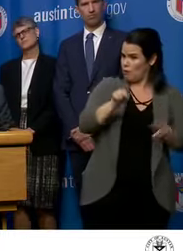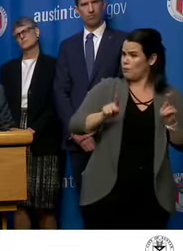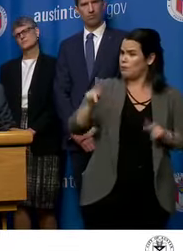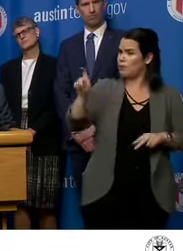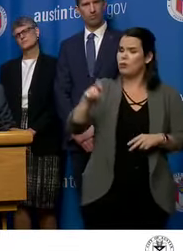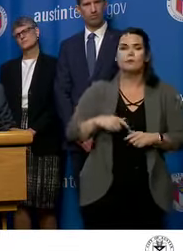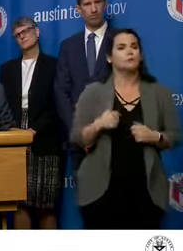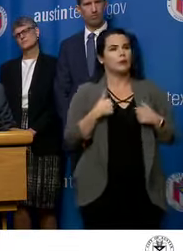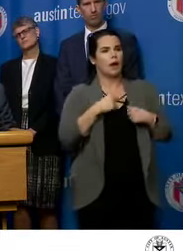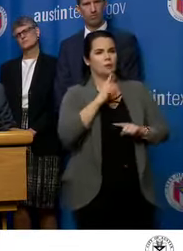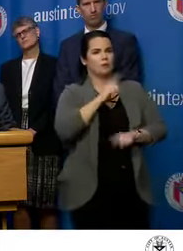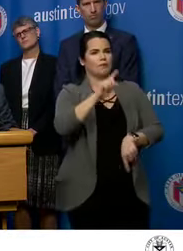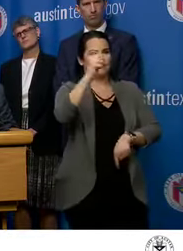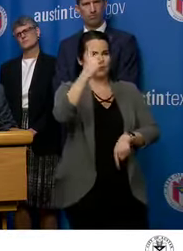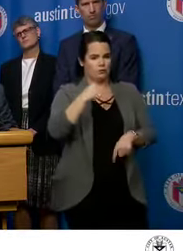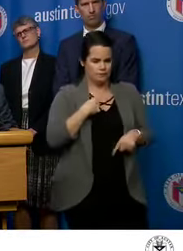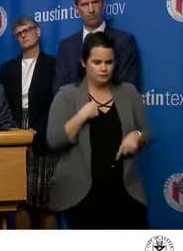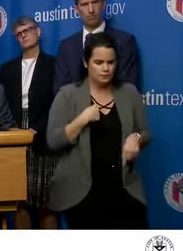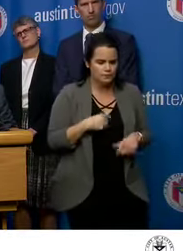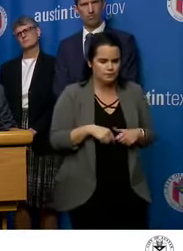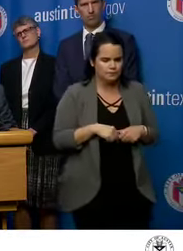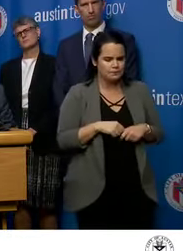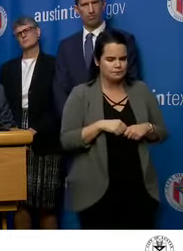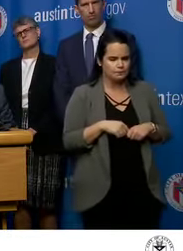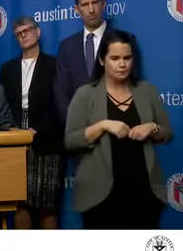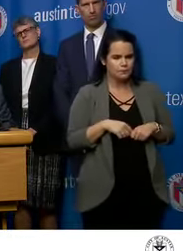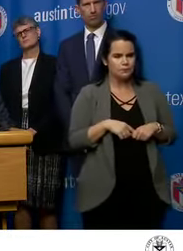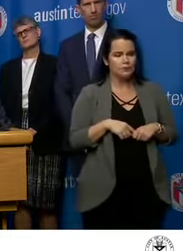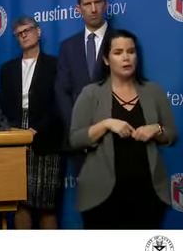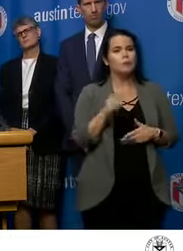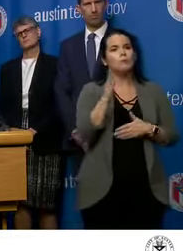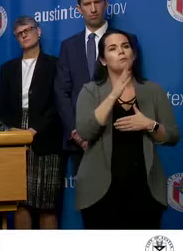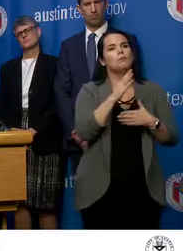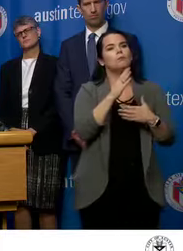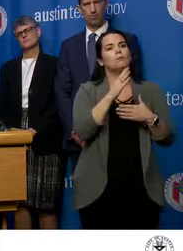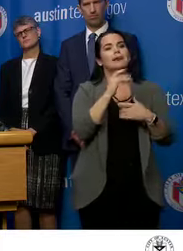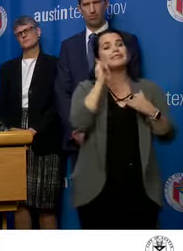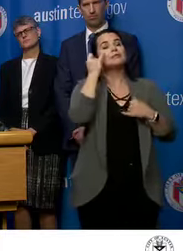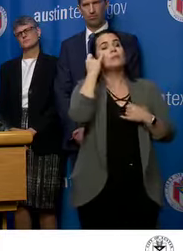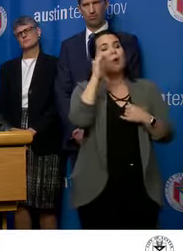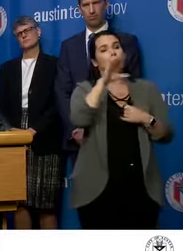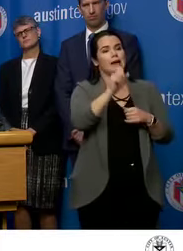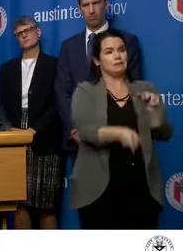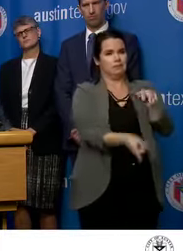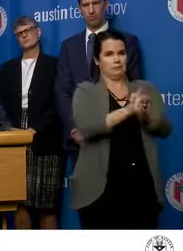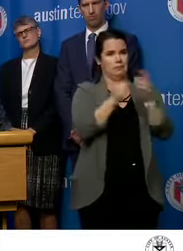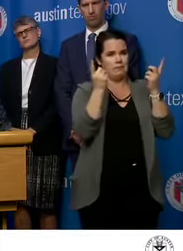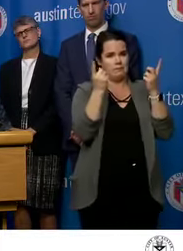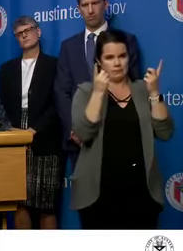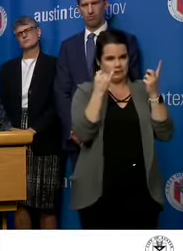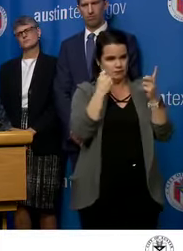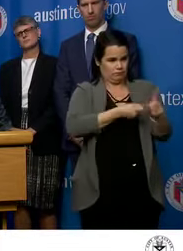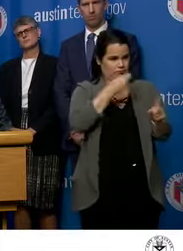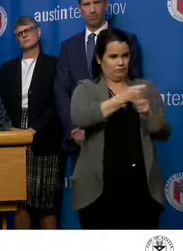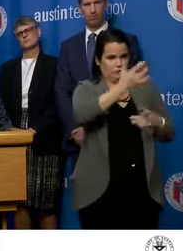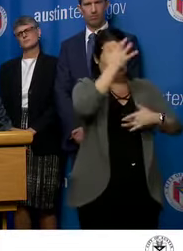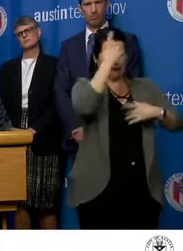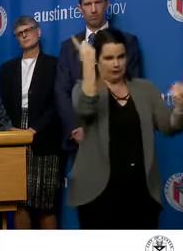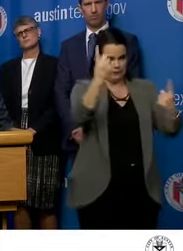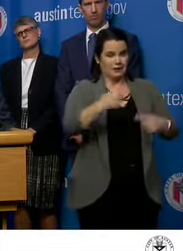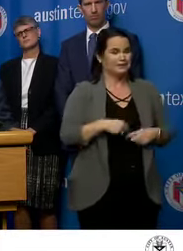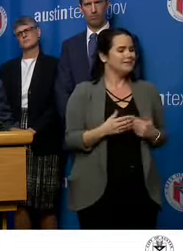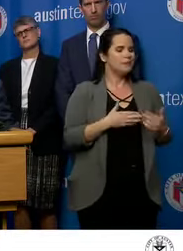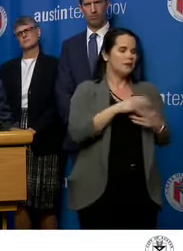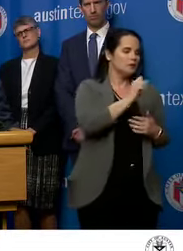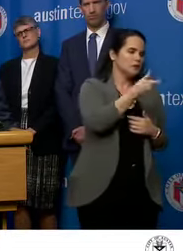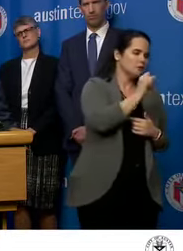the first question. Uh, part of, of the process, if a case does happen, it doesn't matter if it's South by South, West or somewhere in the community.